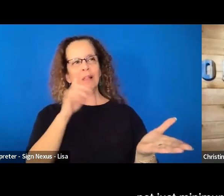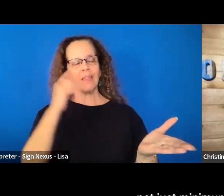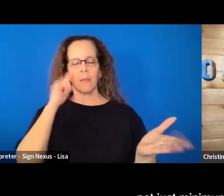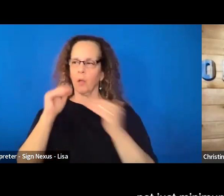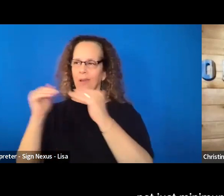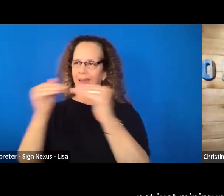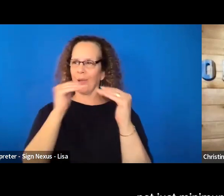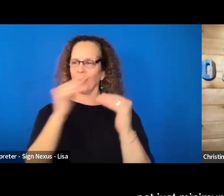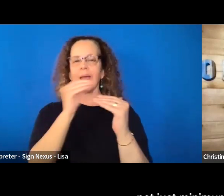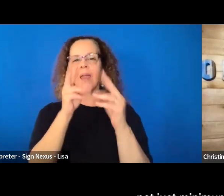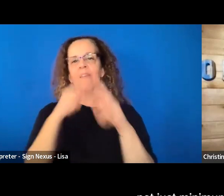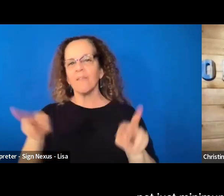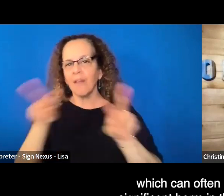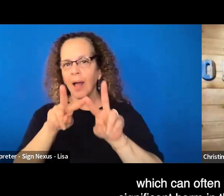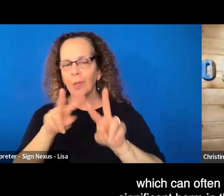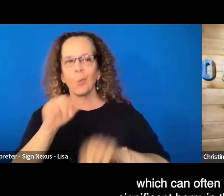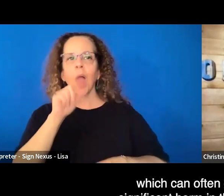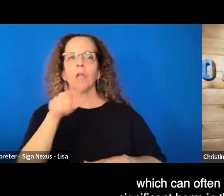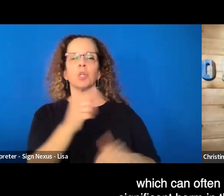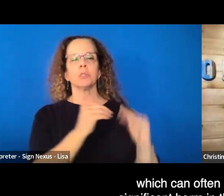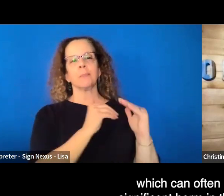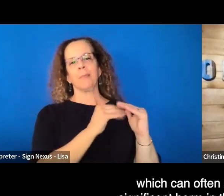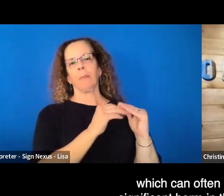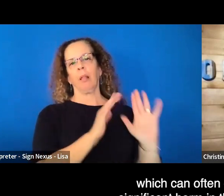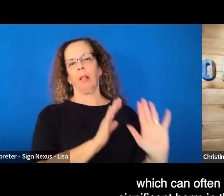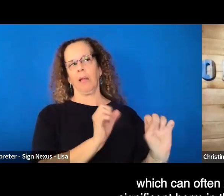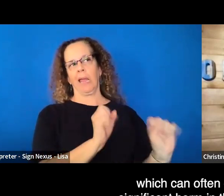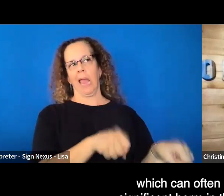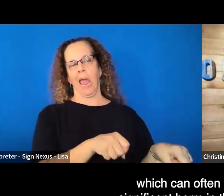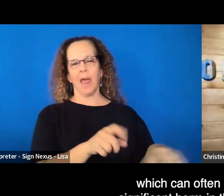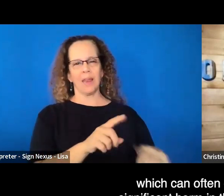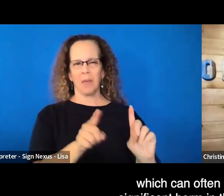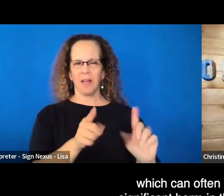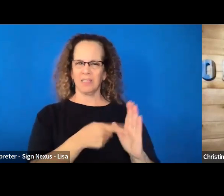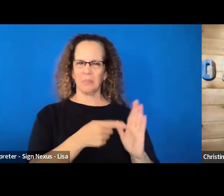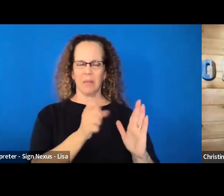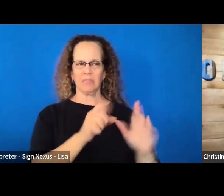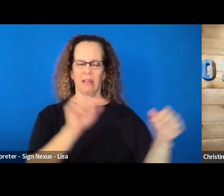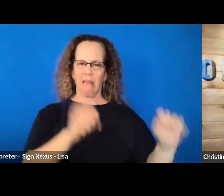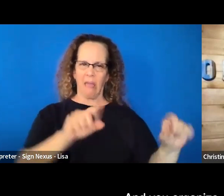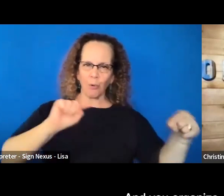not just minimum viable, which can often do quite significant harm in the process.